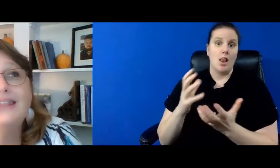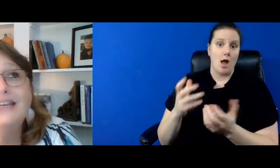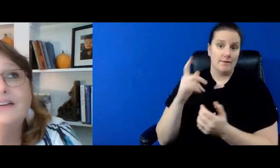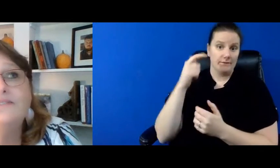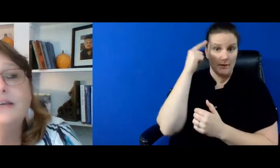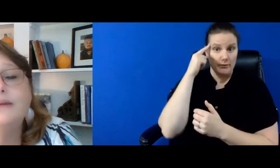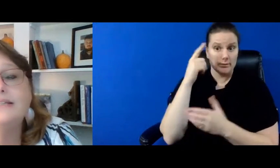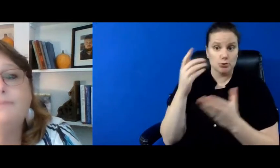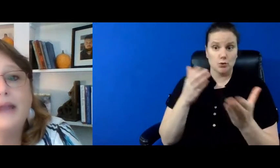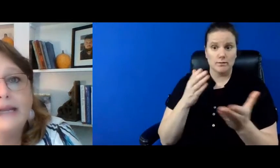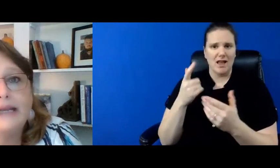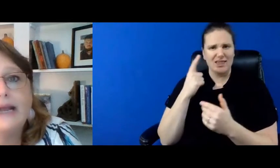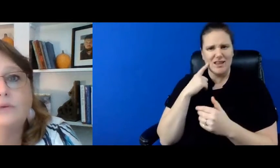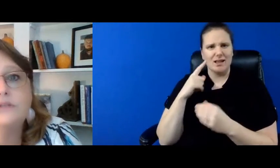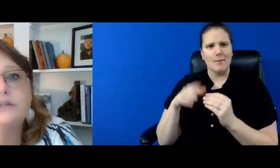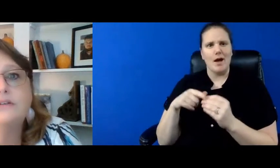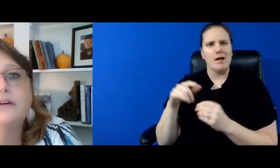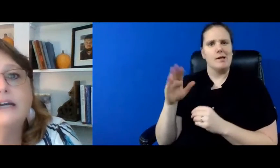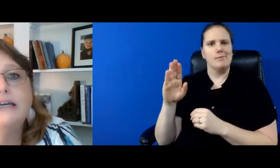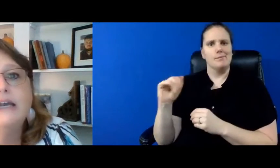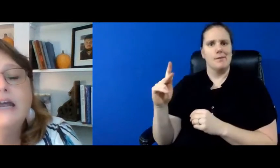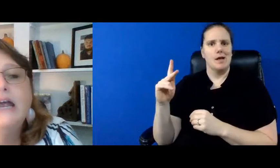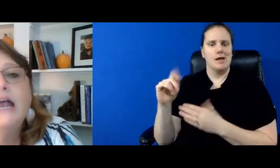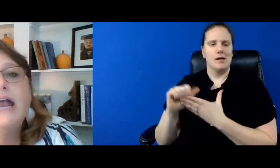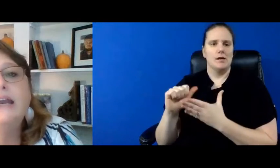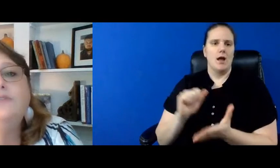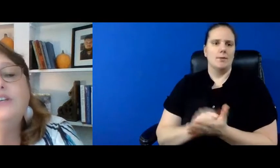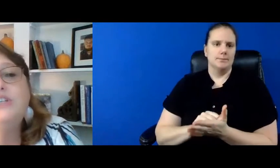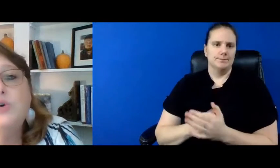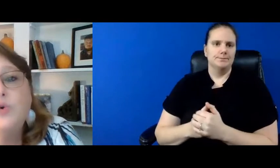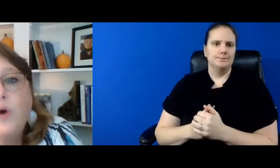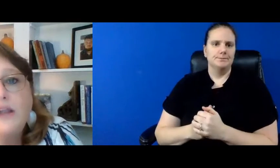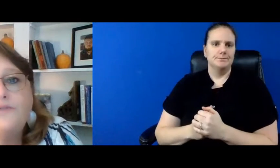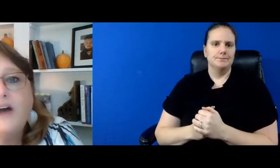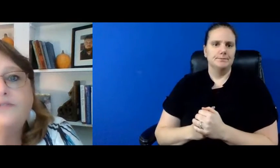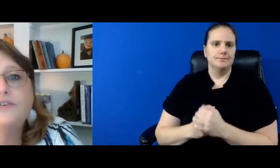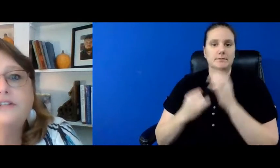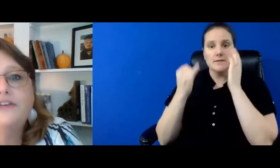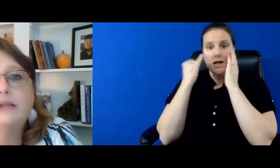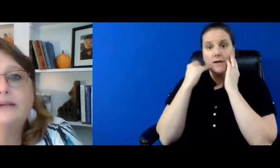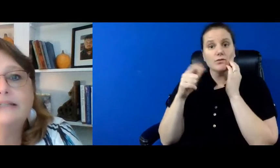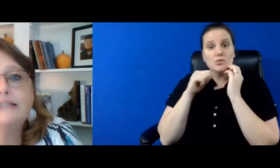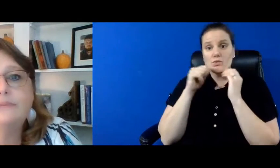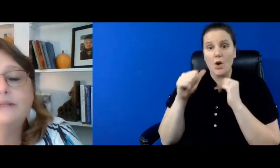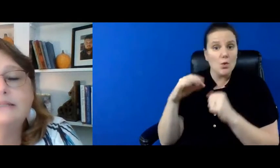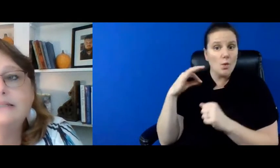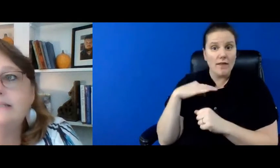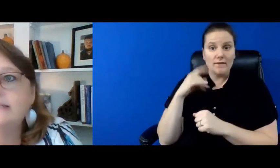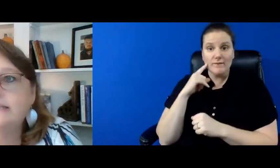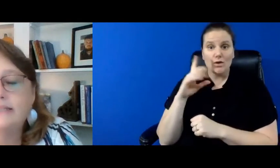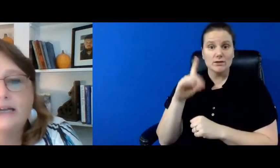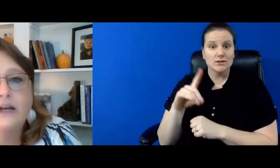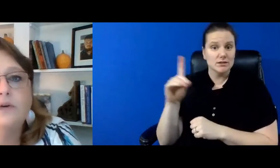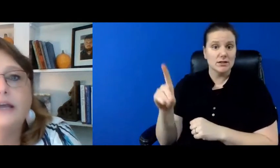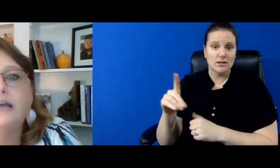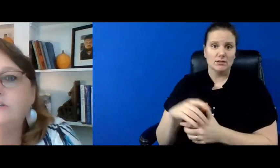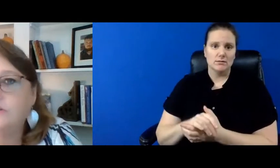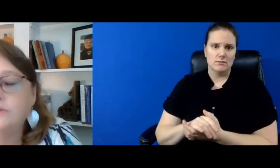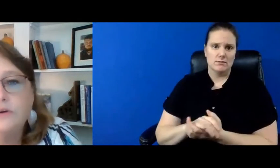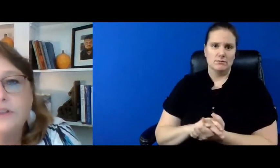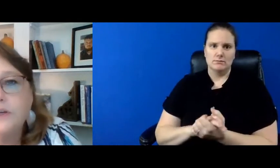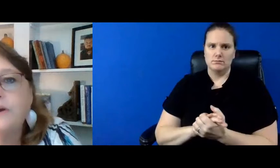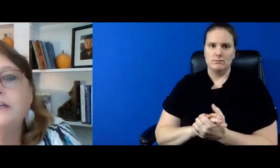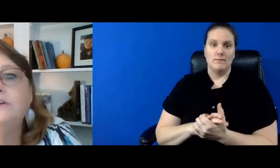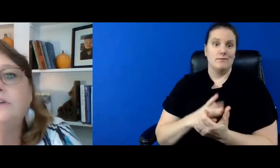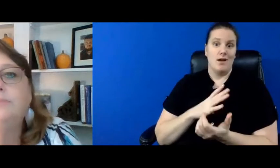i think of them as bank accounts right and if you don't qualify for developmental disabilities it's like okay